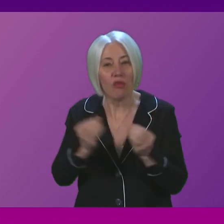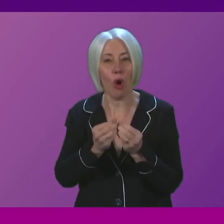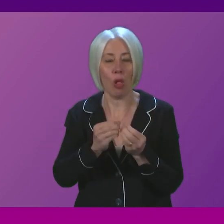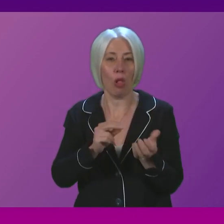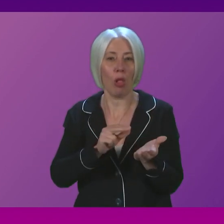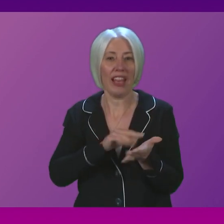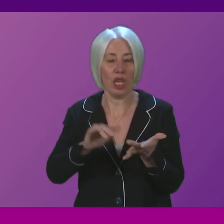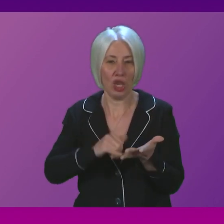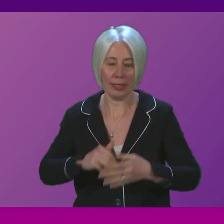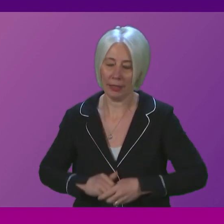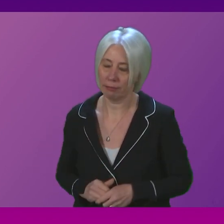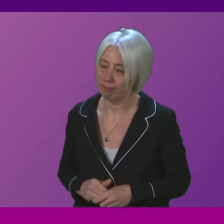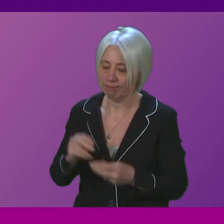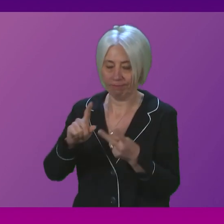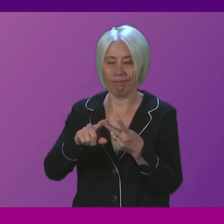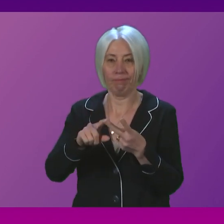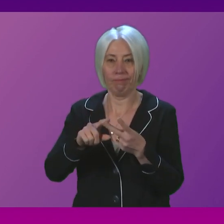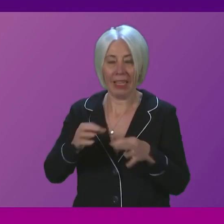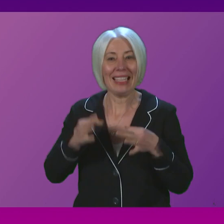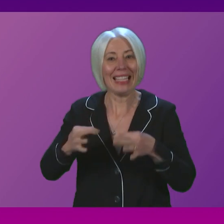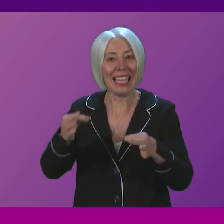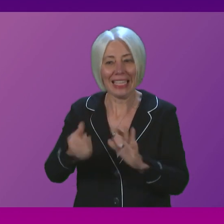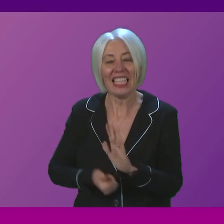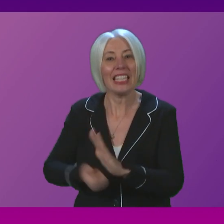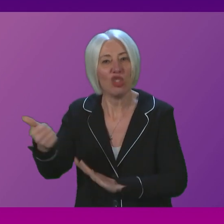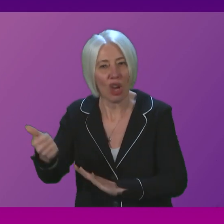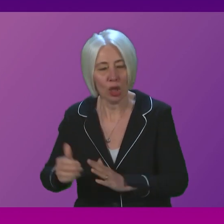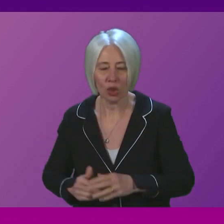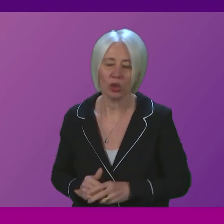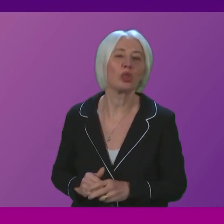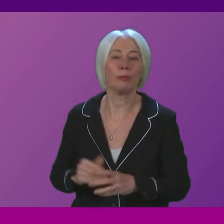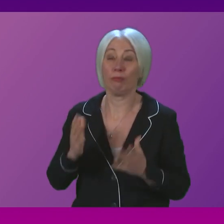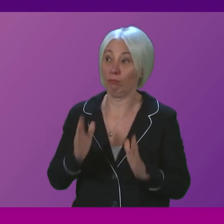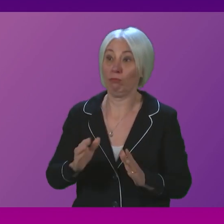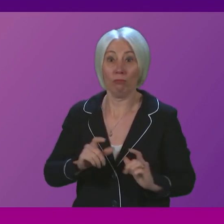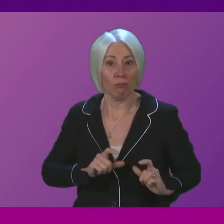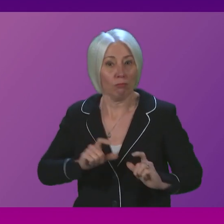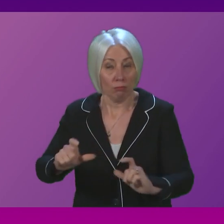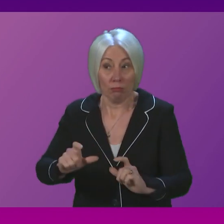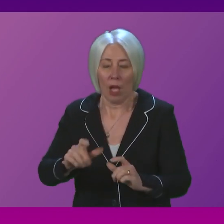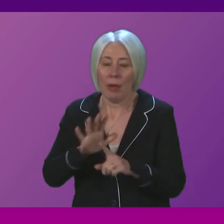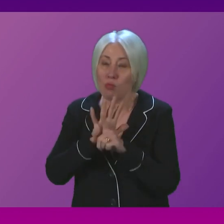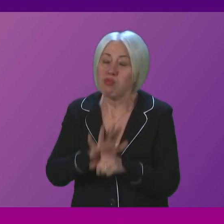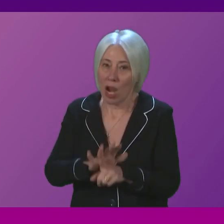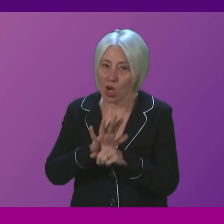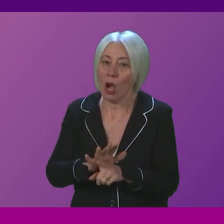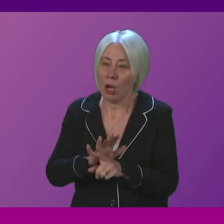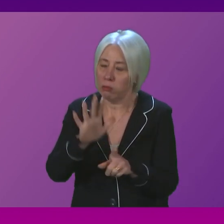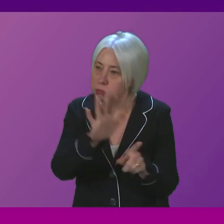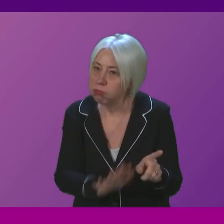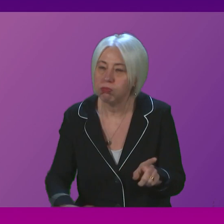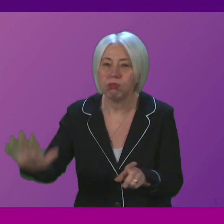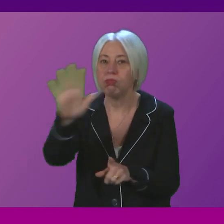workforce. Let me turn now to delayed discharges. We are continuing to see significant pressure across the